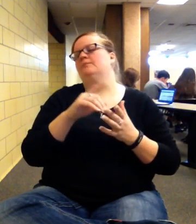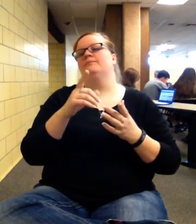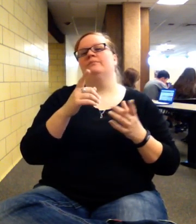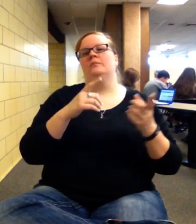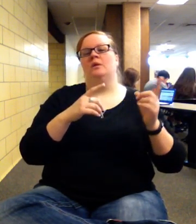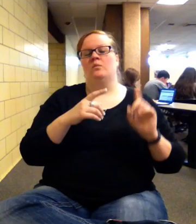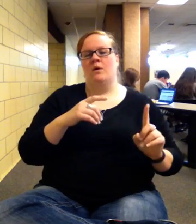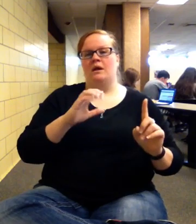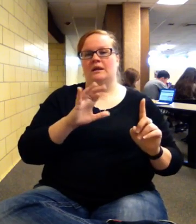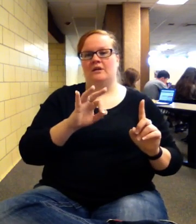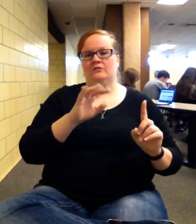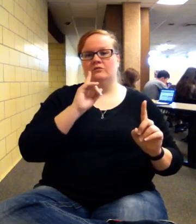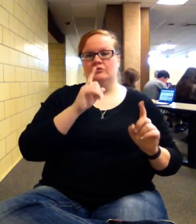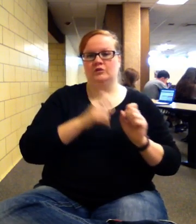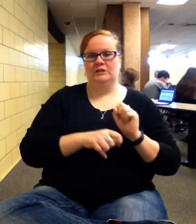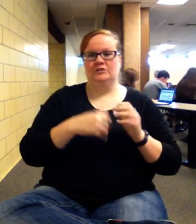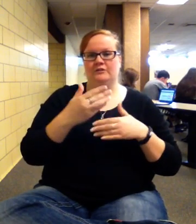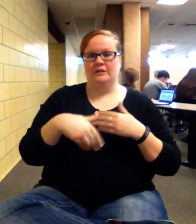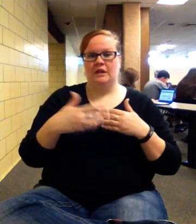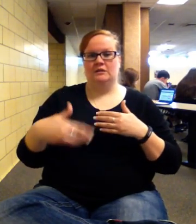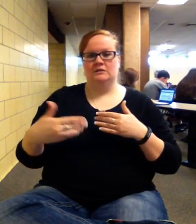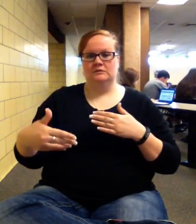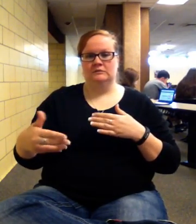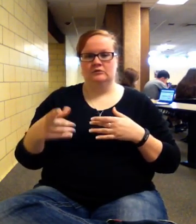for each of the next one, you're just setting up the timeline.